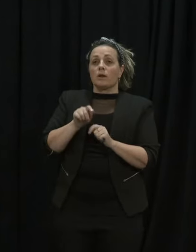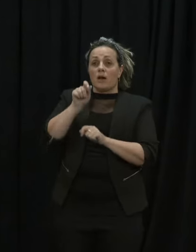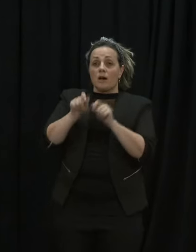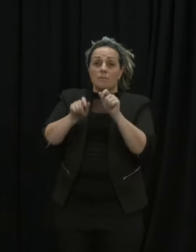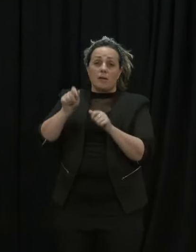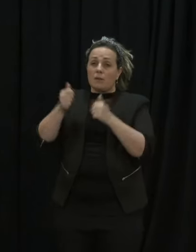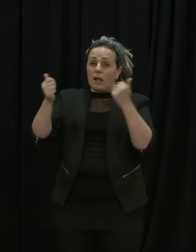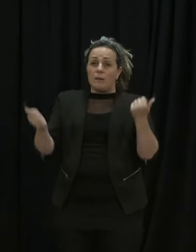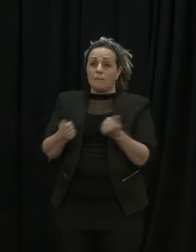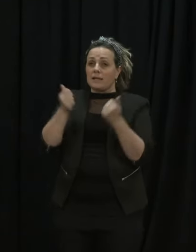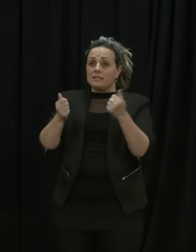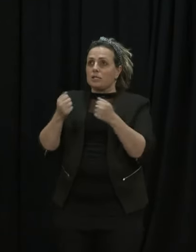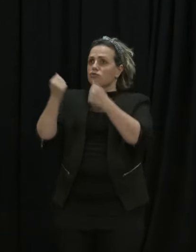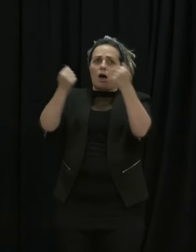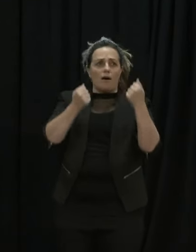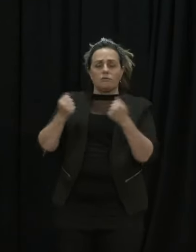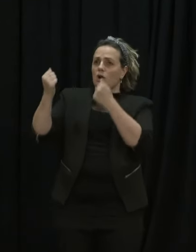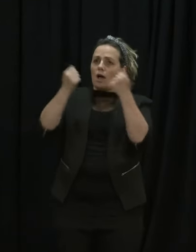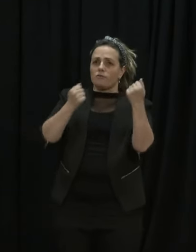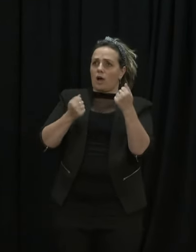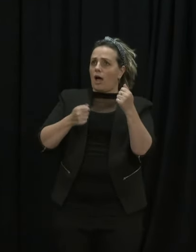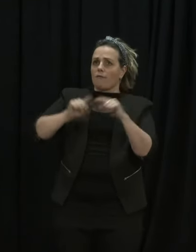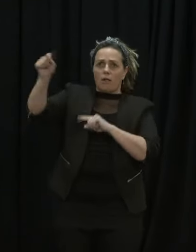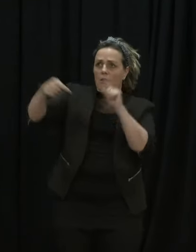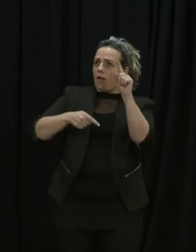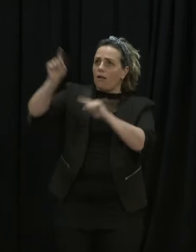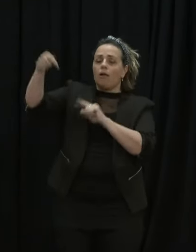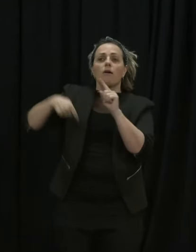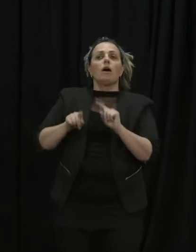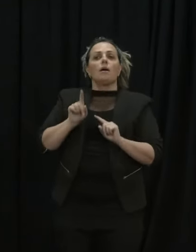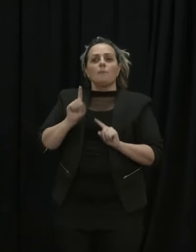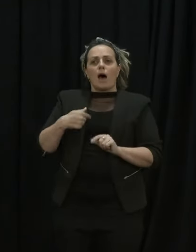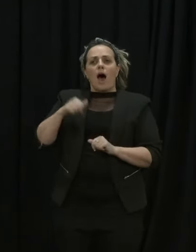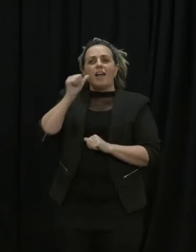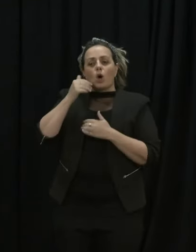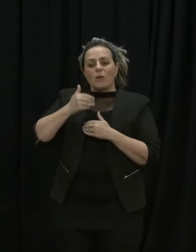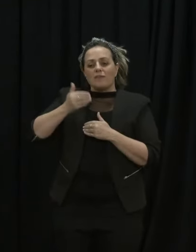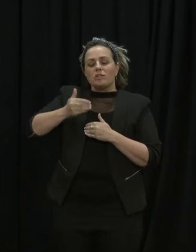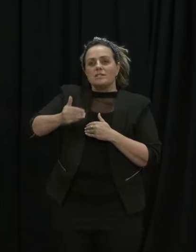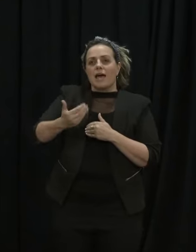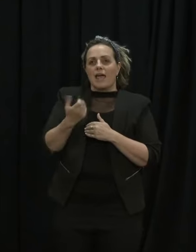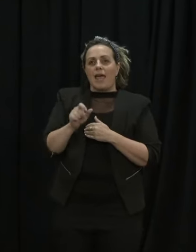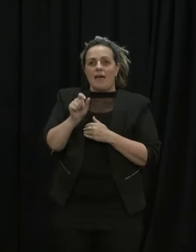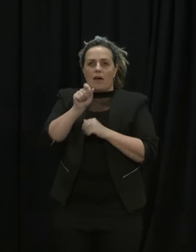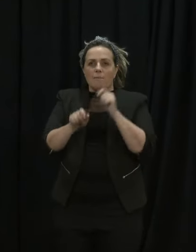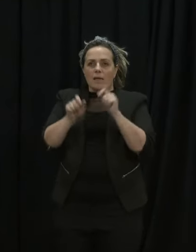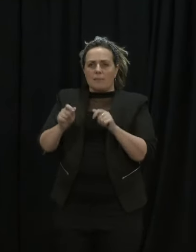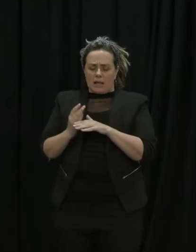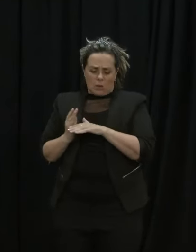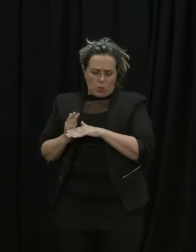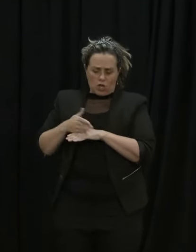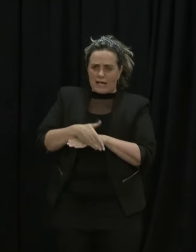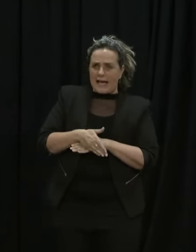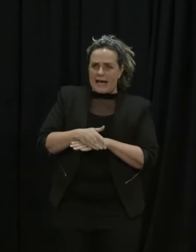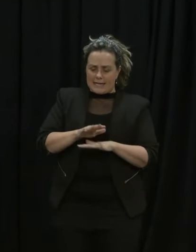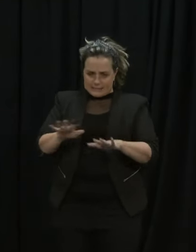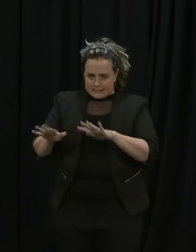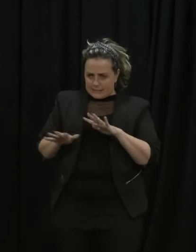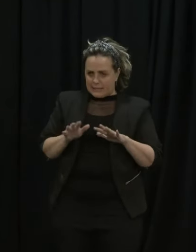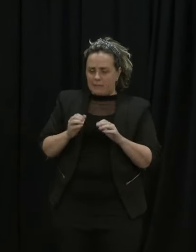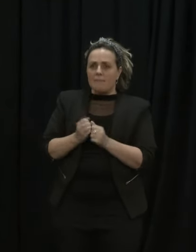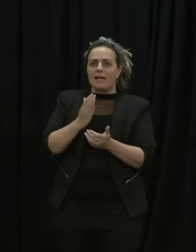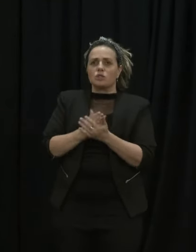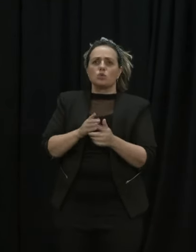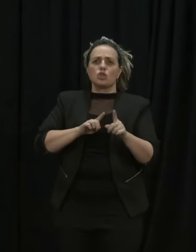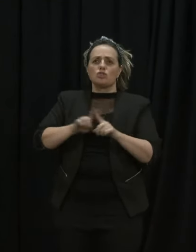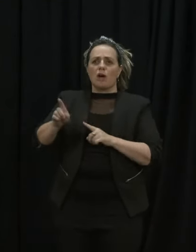moving it is very tough. But each day I know that there is a group of people working really, really hard to make sure that they help keep